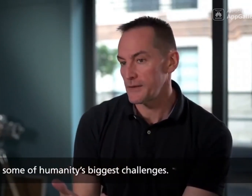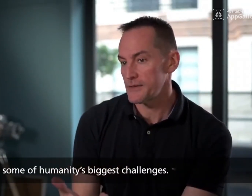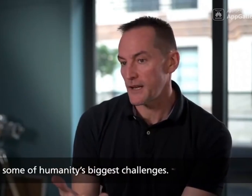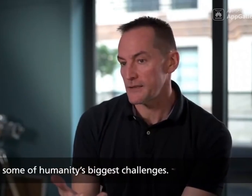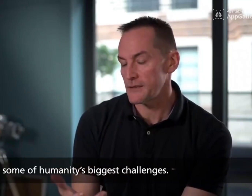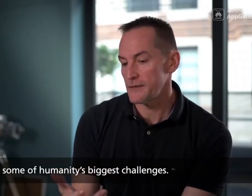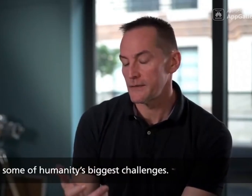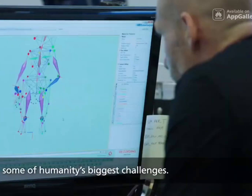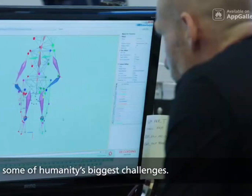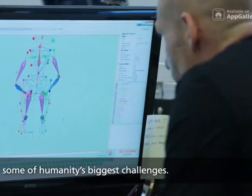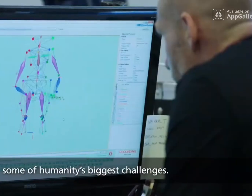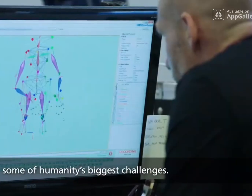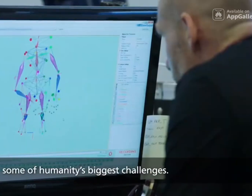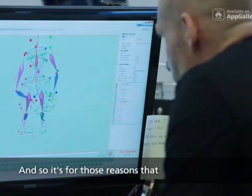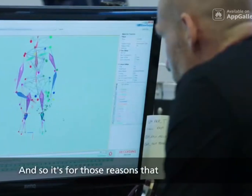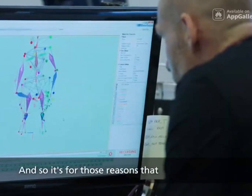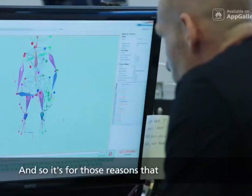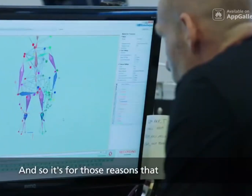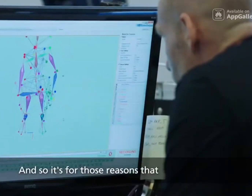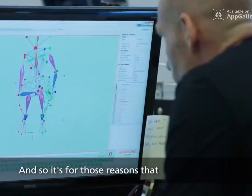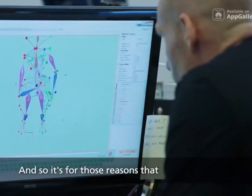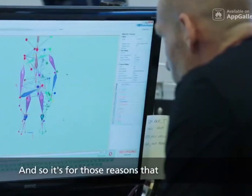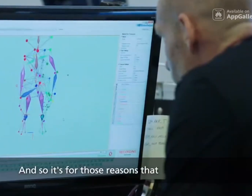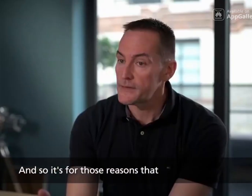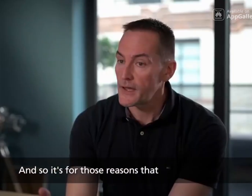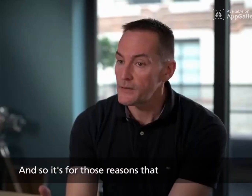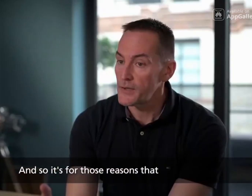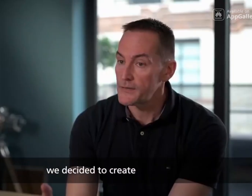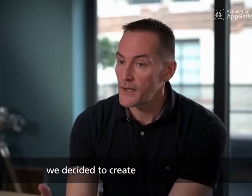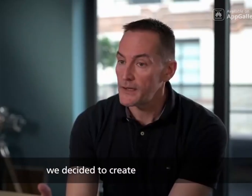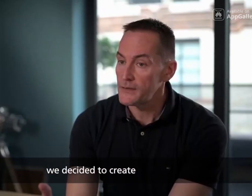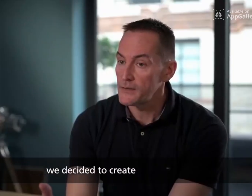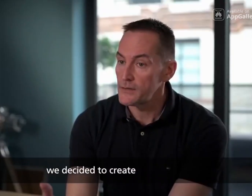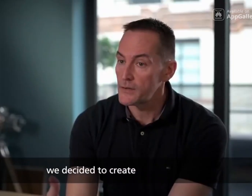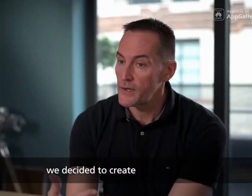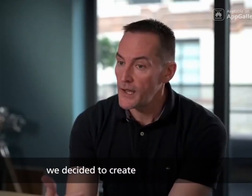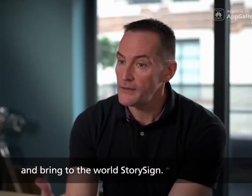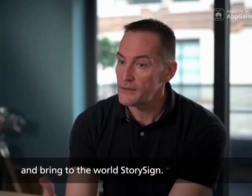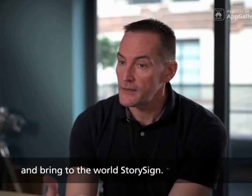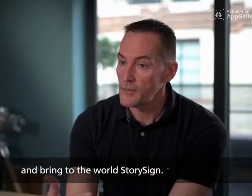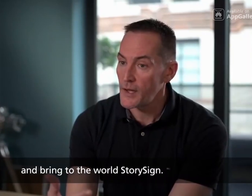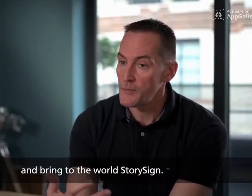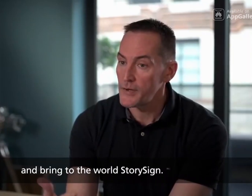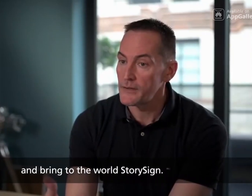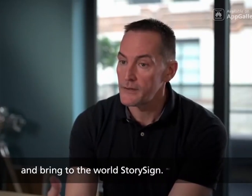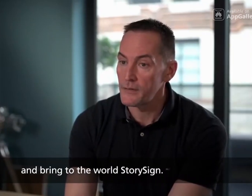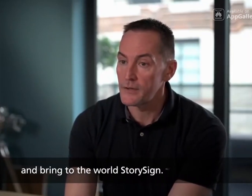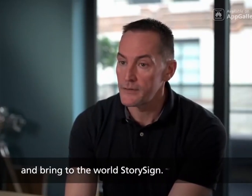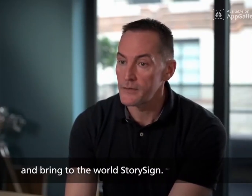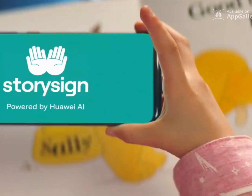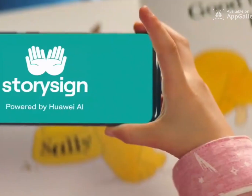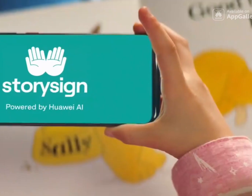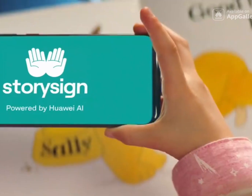biggest challenges. And so it's for those reasons that we decided to create and bring to the world's story sign.